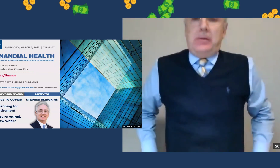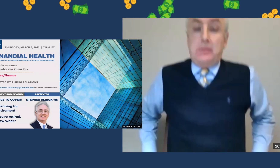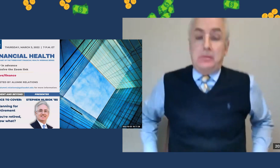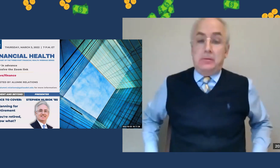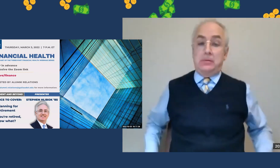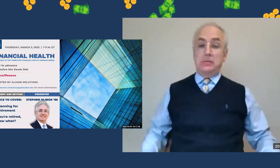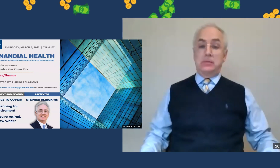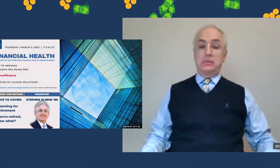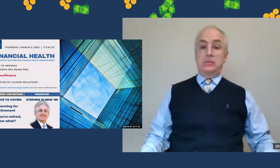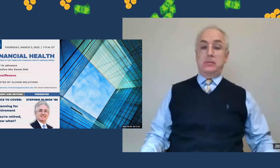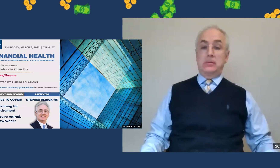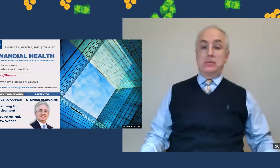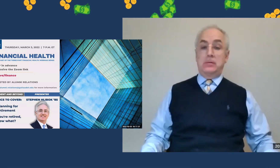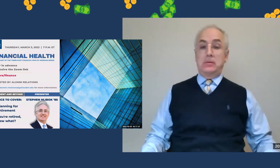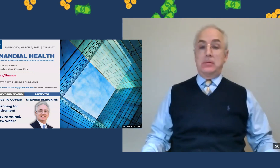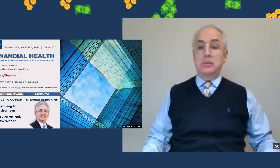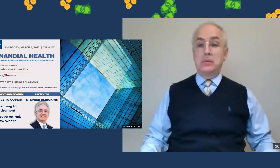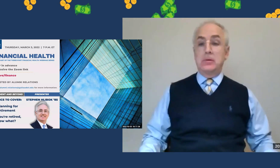Okay, just want to make sure that everyone's able to see.